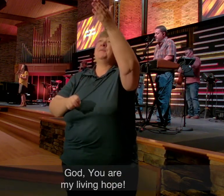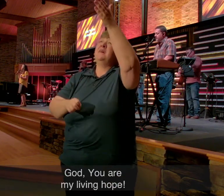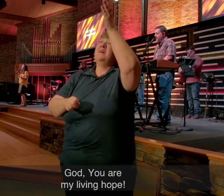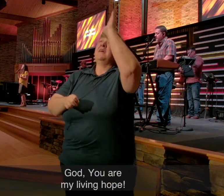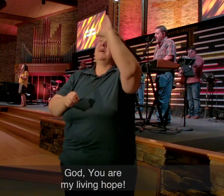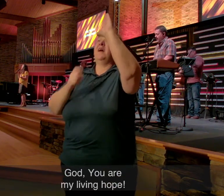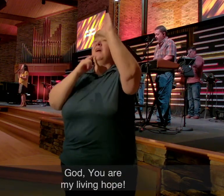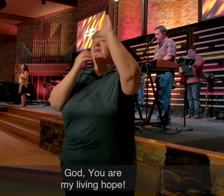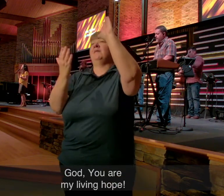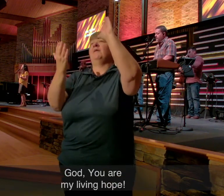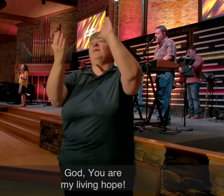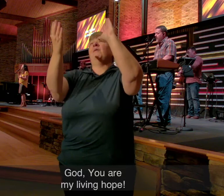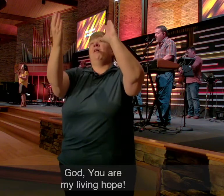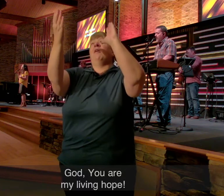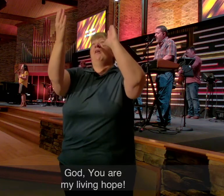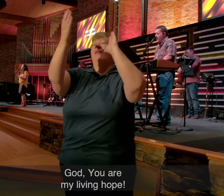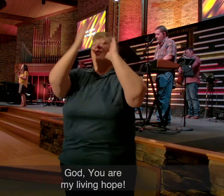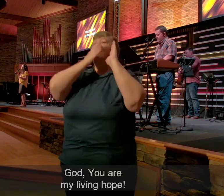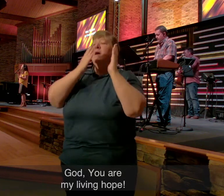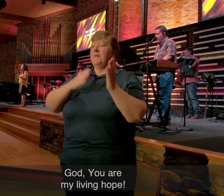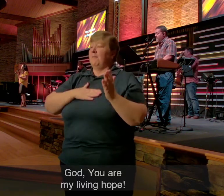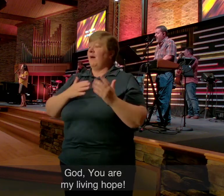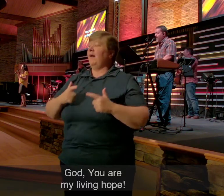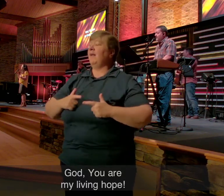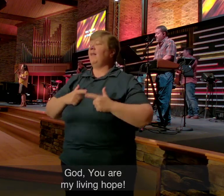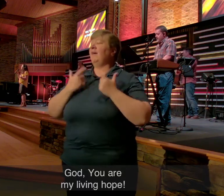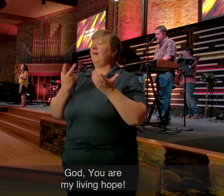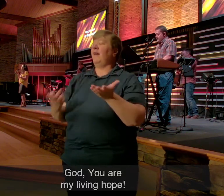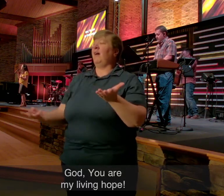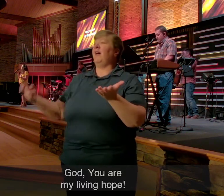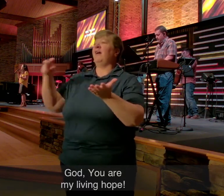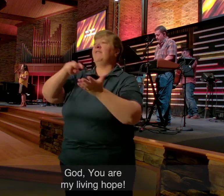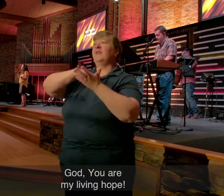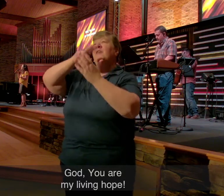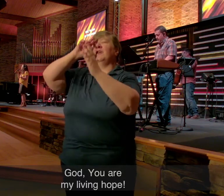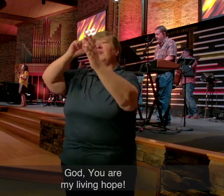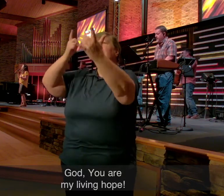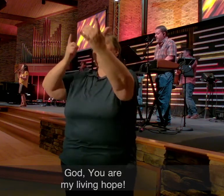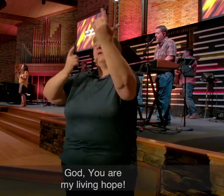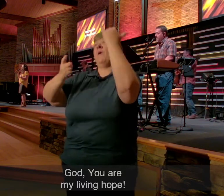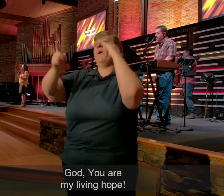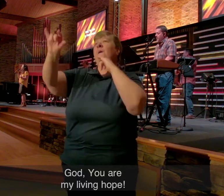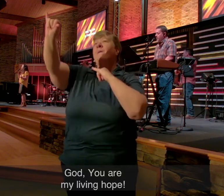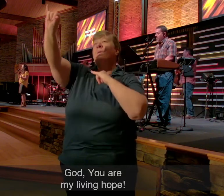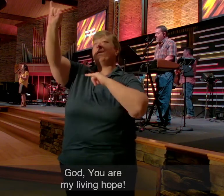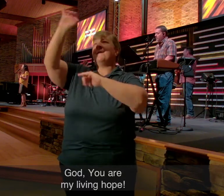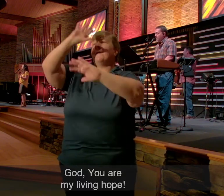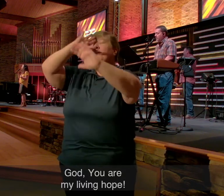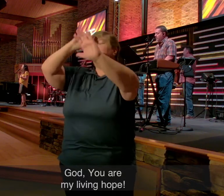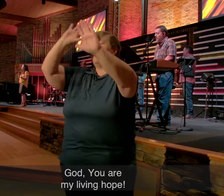God, you are my living hope.